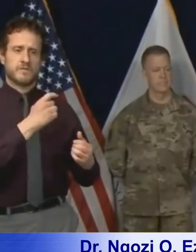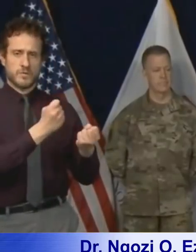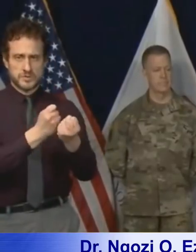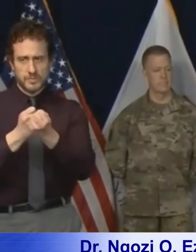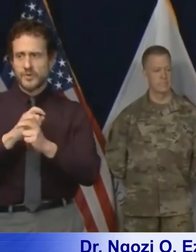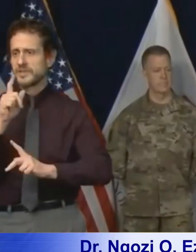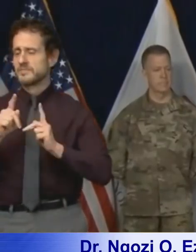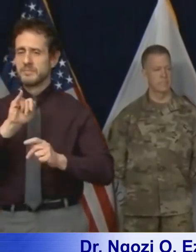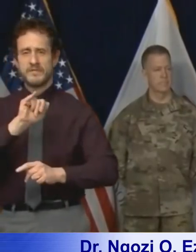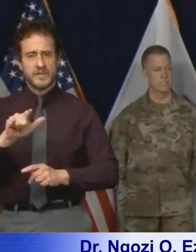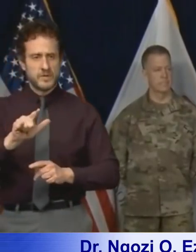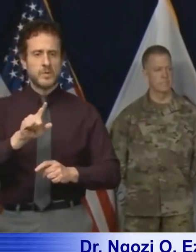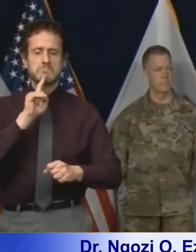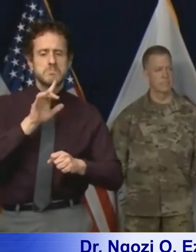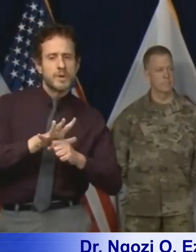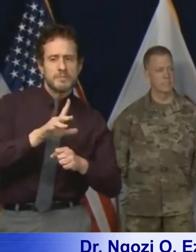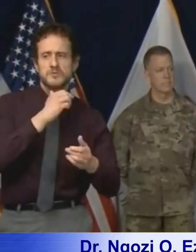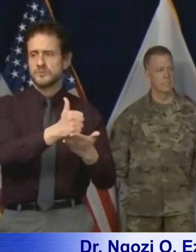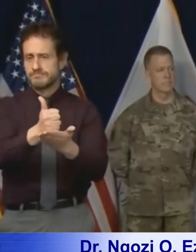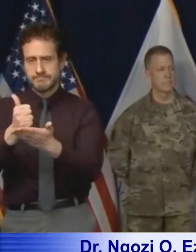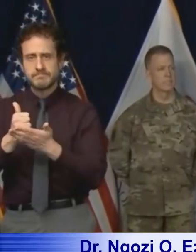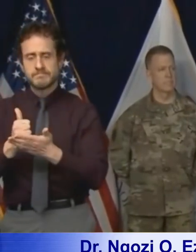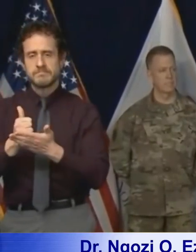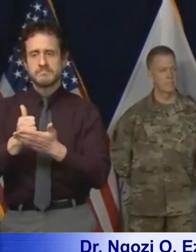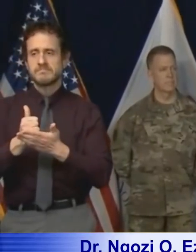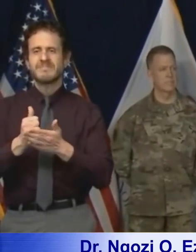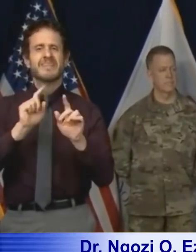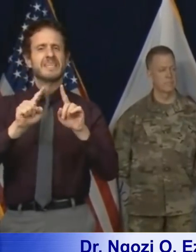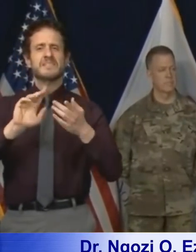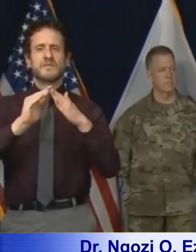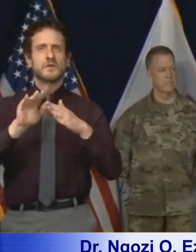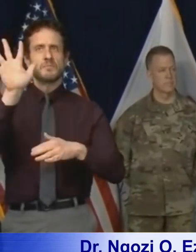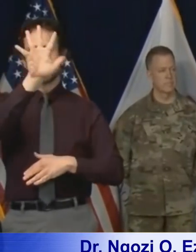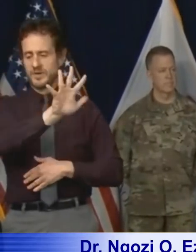of Illinois and all the residents across all the communities.